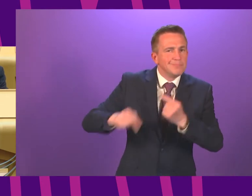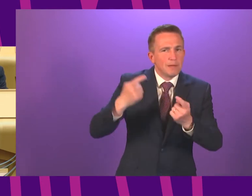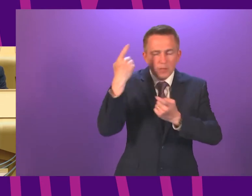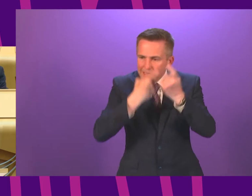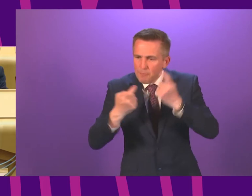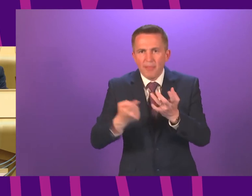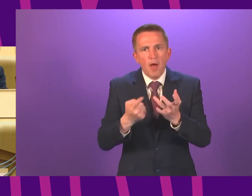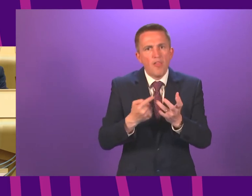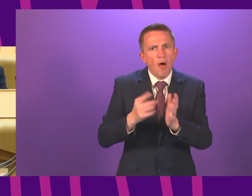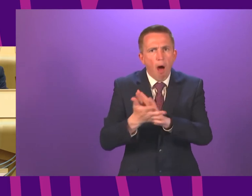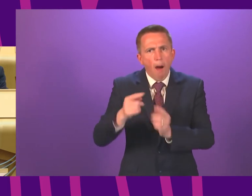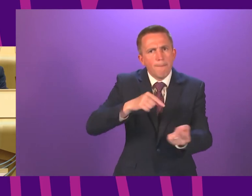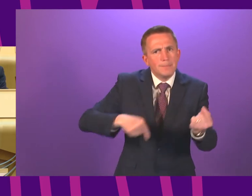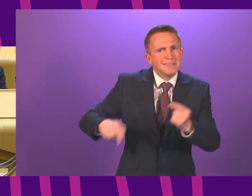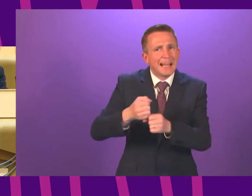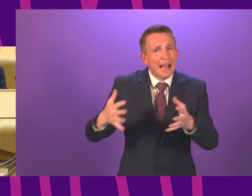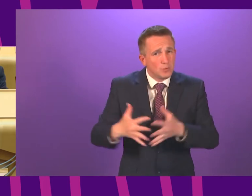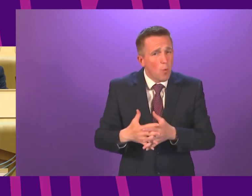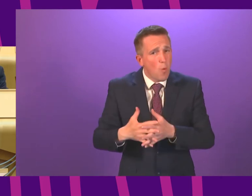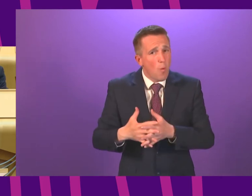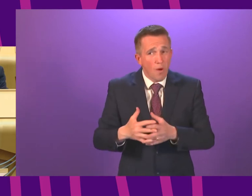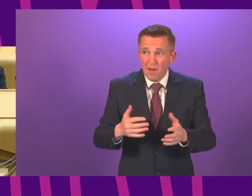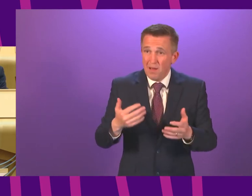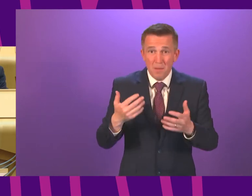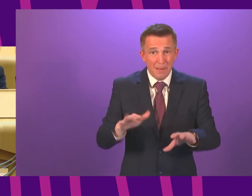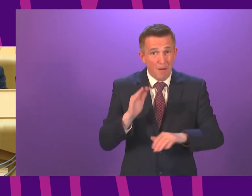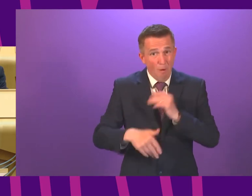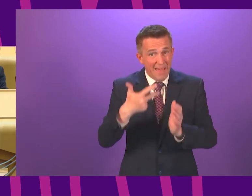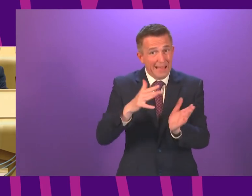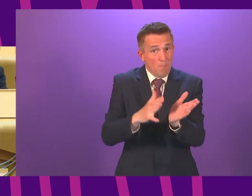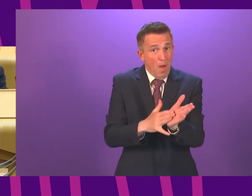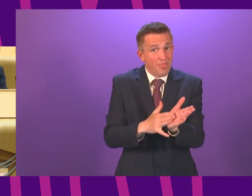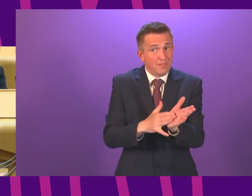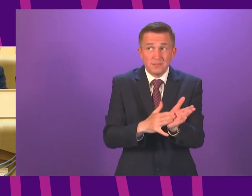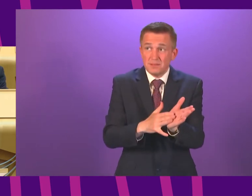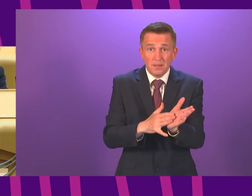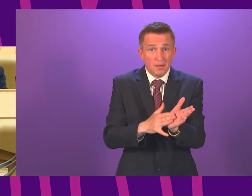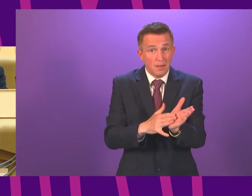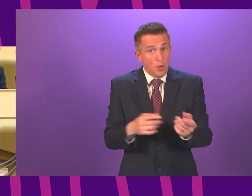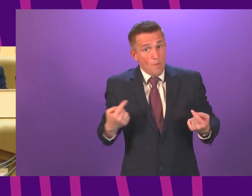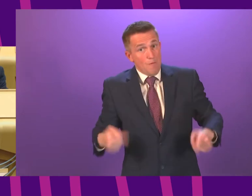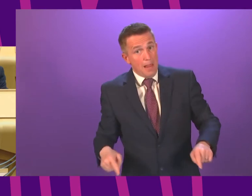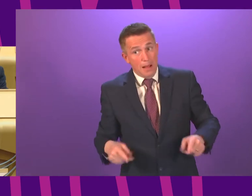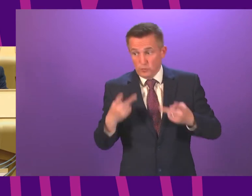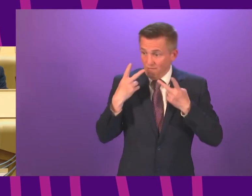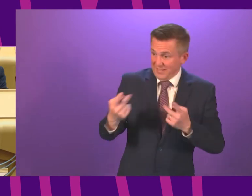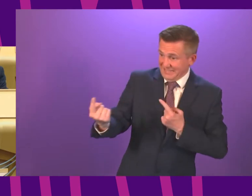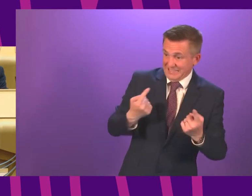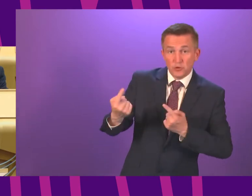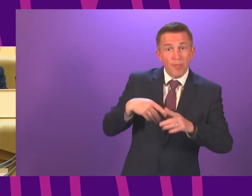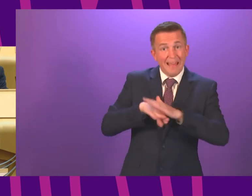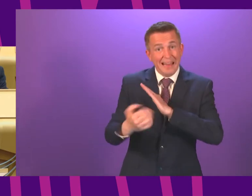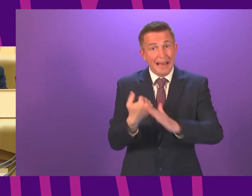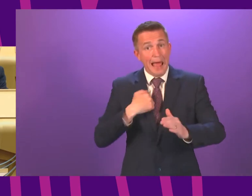harms are not insignificant in Glasgow, given that it is now more than eight months since, for example, we were last allowed to visit each other in our